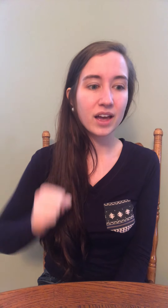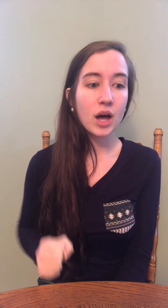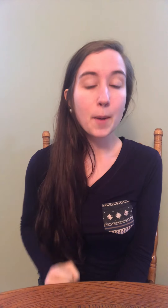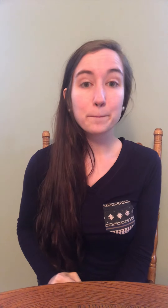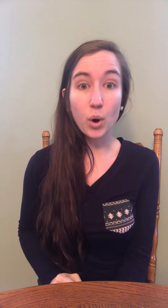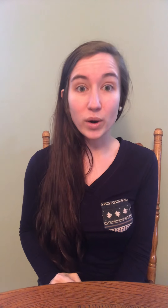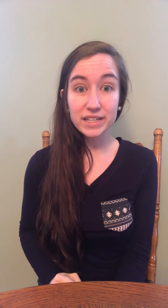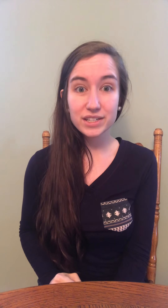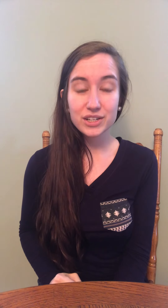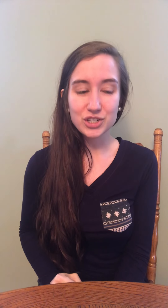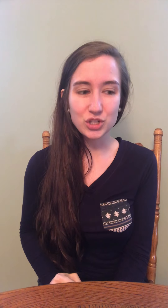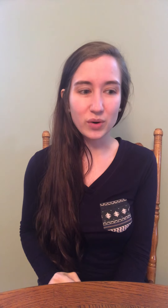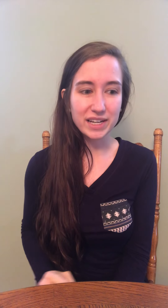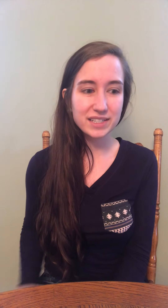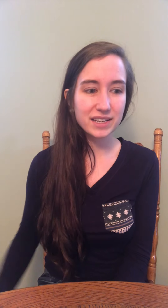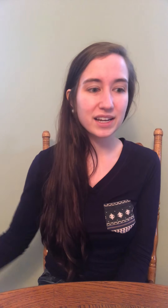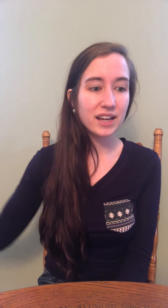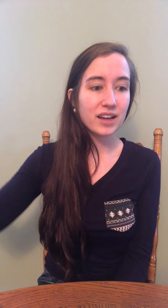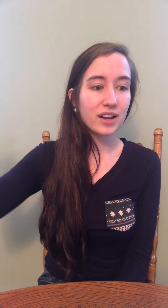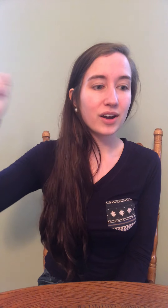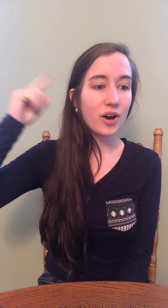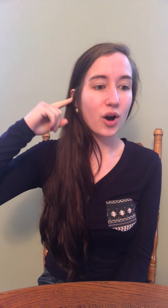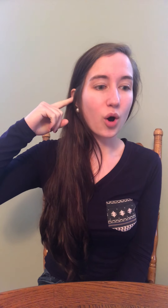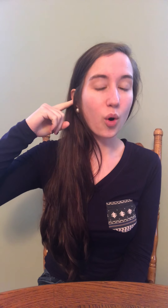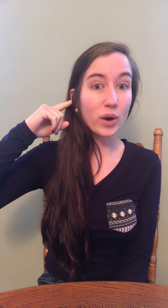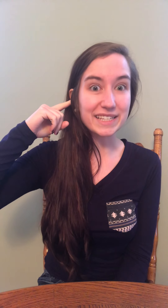Point, joint. Hoist.